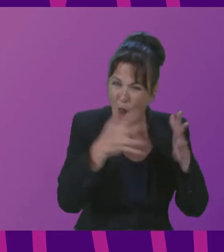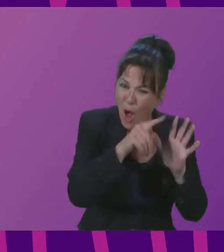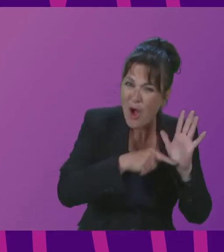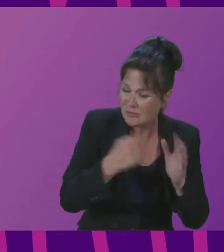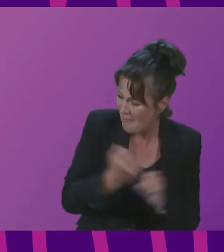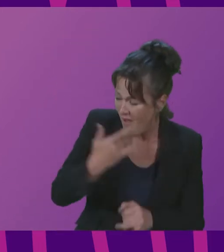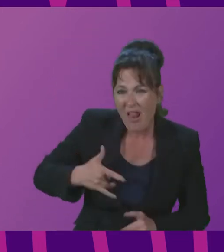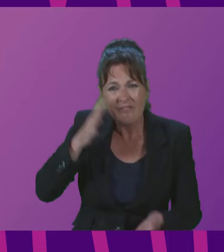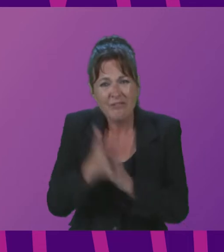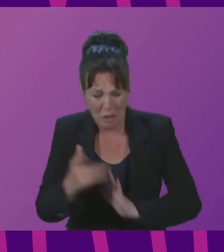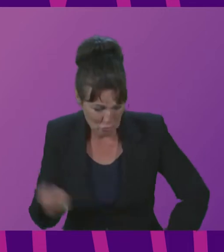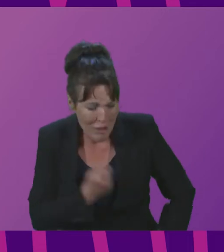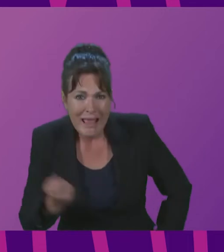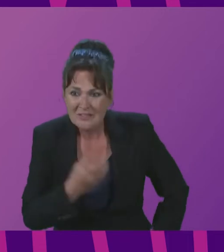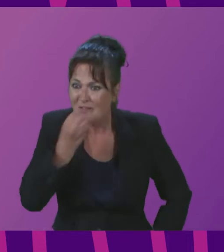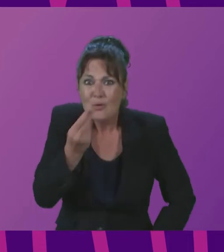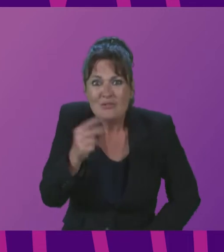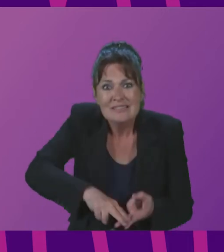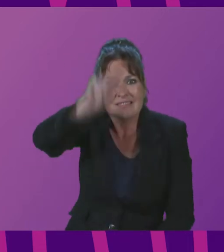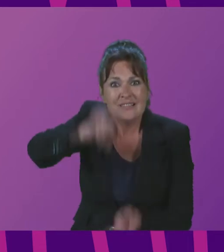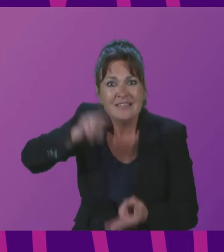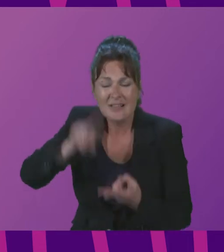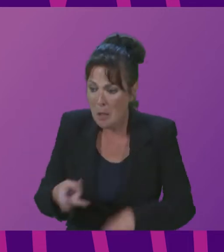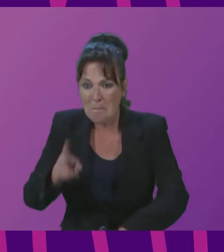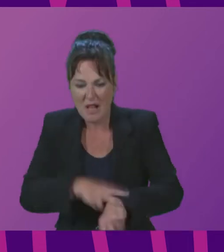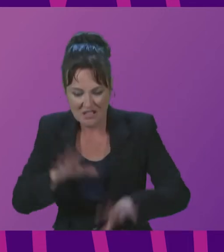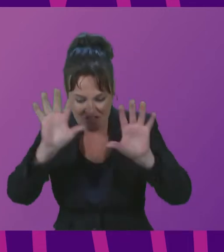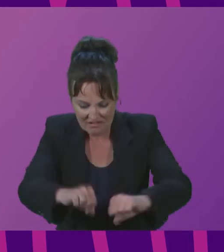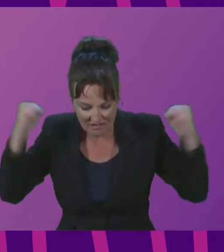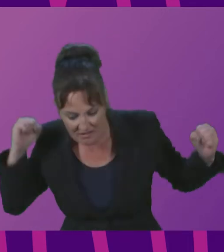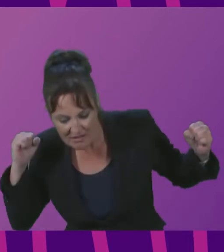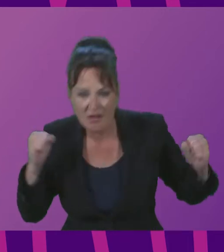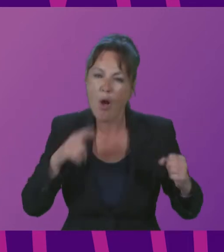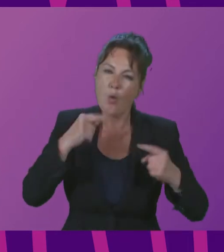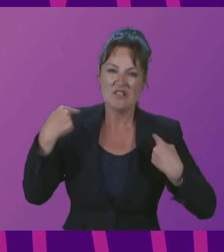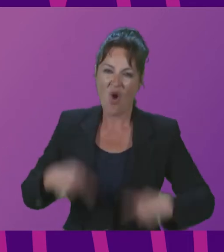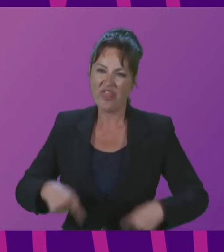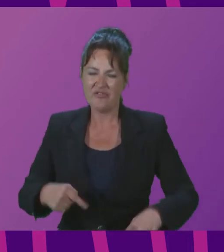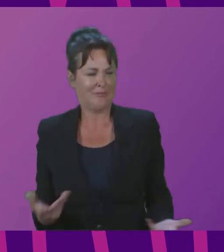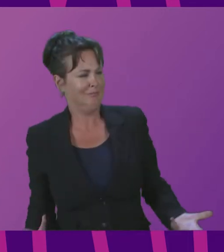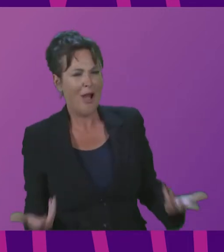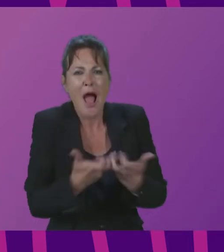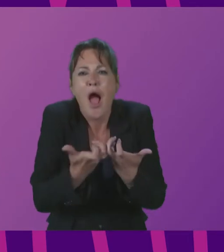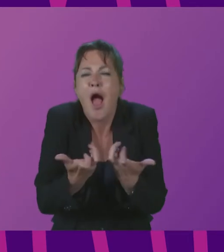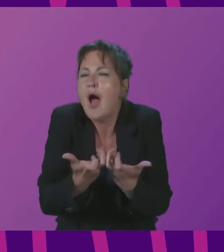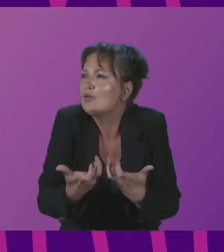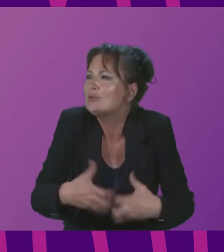and you've got rent and food prices on the rise and police stops that are always authorised so where does one begin